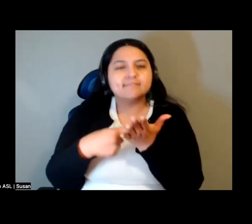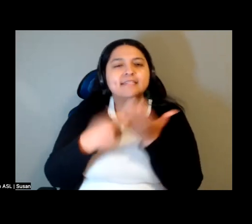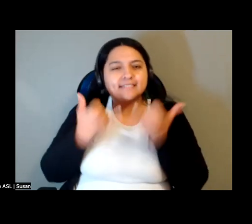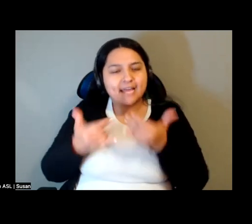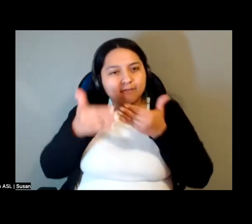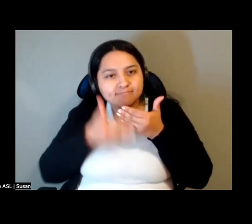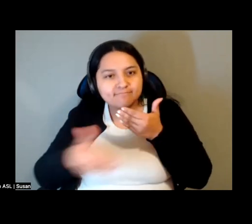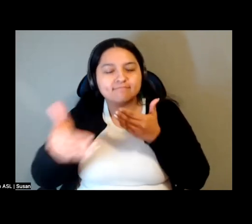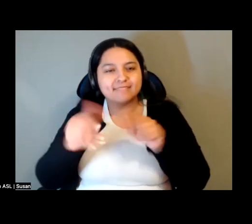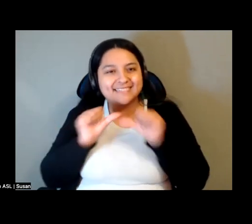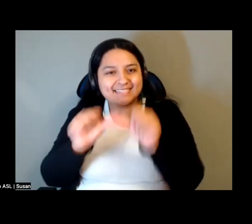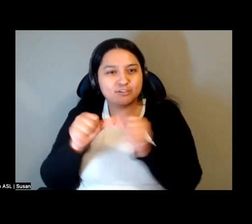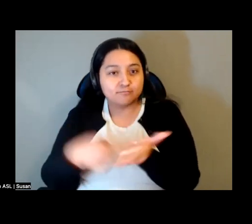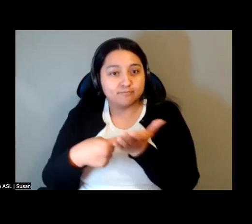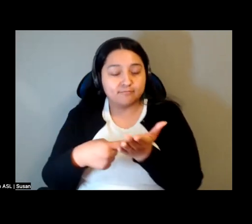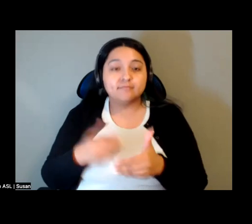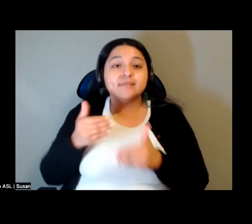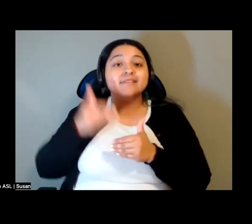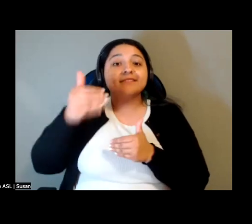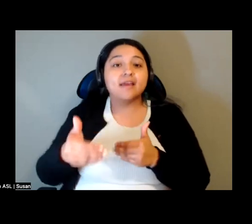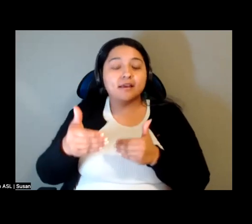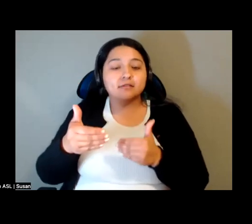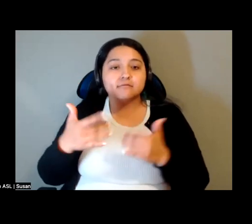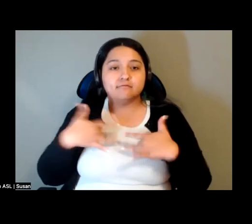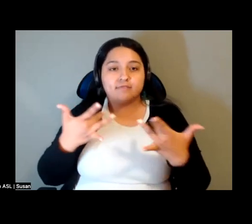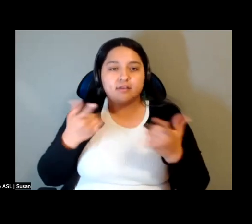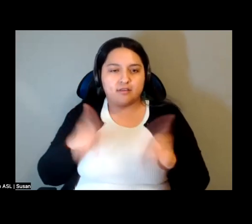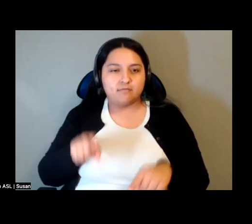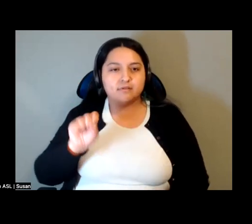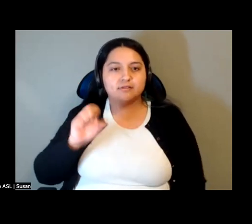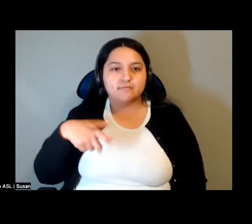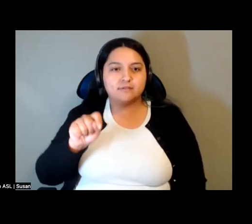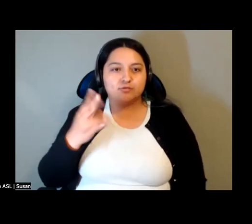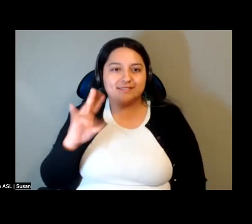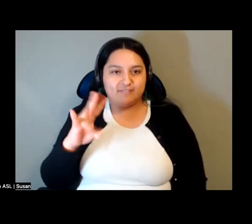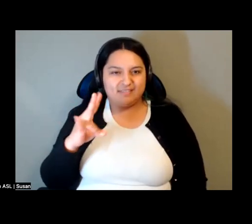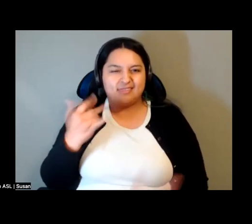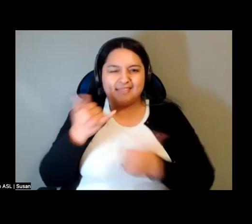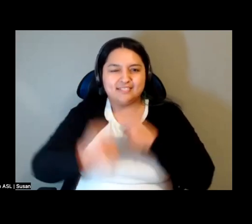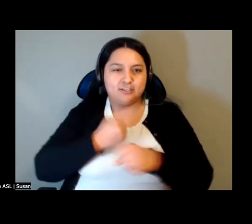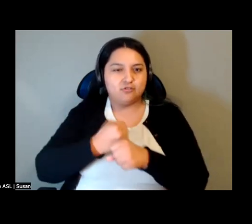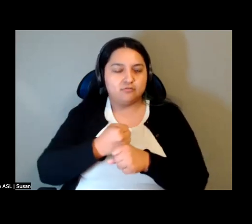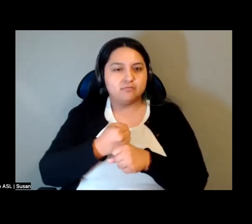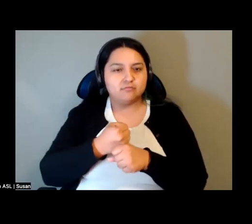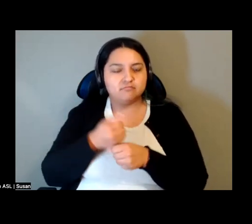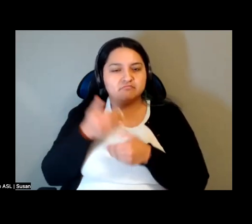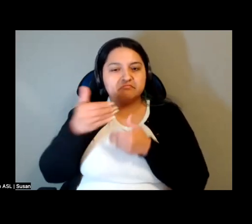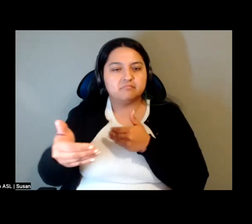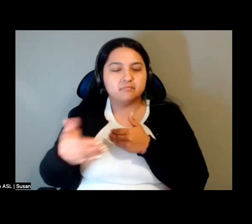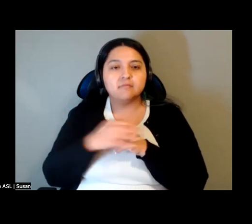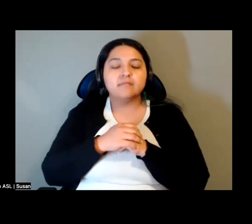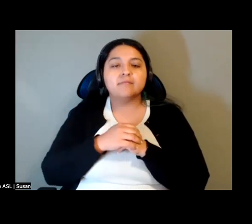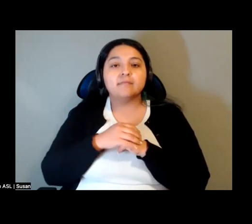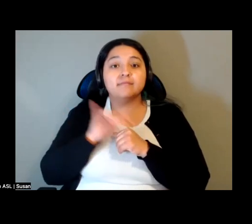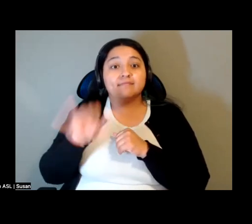panel will be on September 17th this year and it will be focused on the anniversary